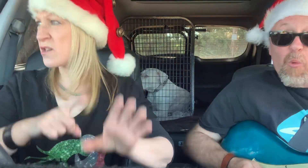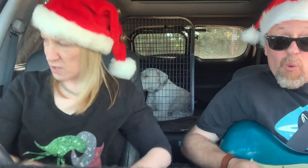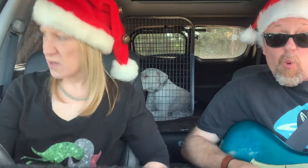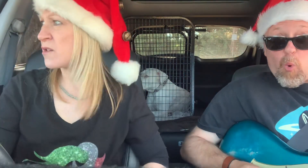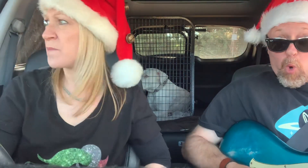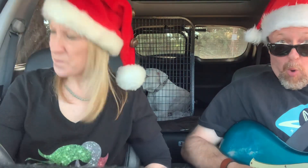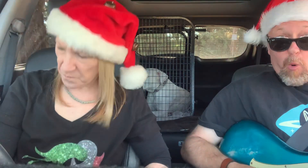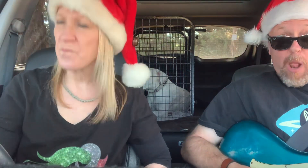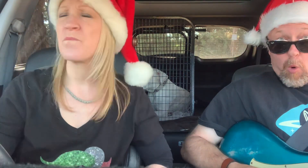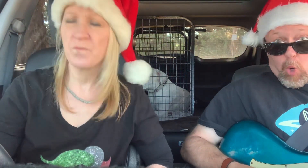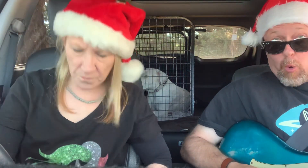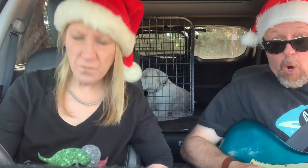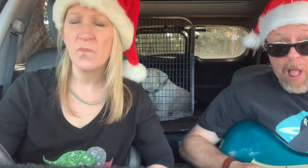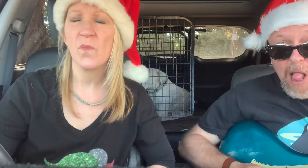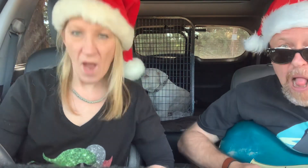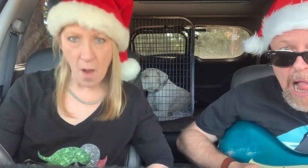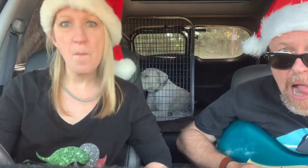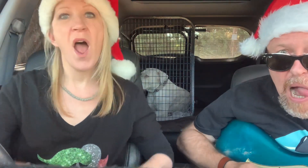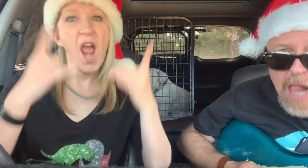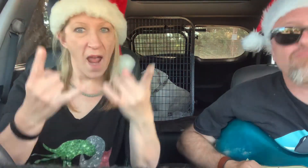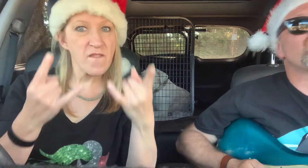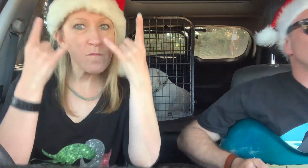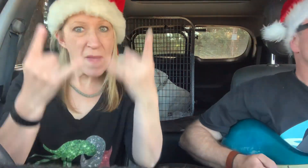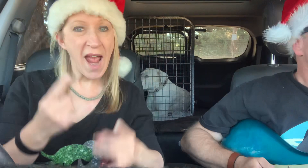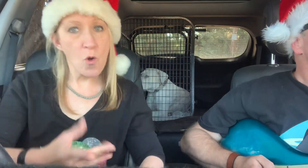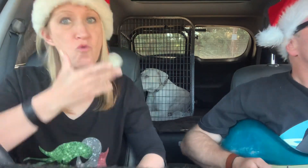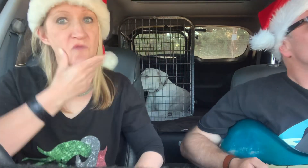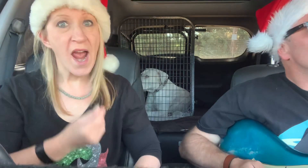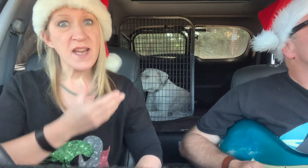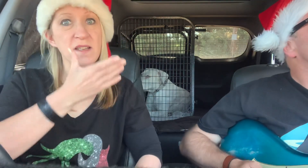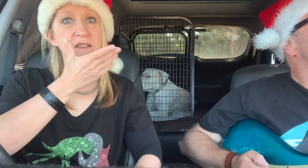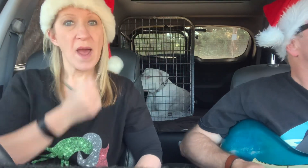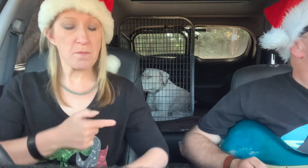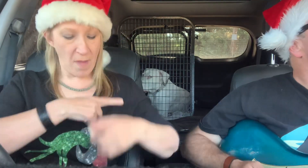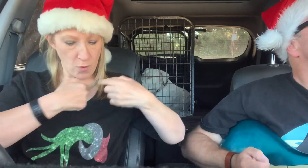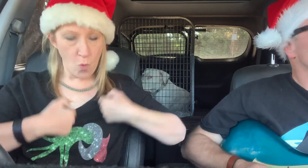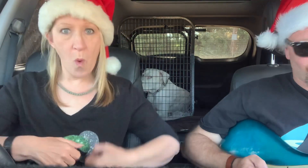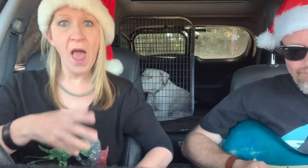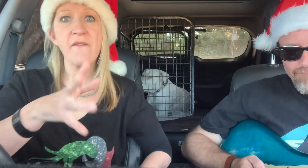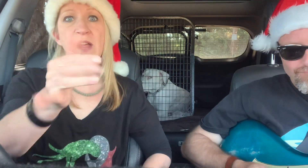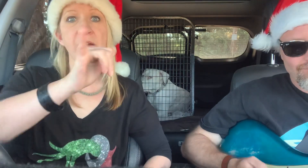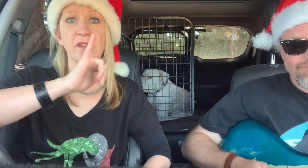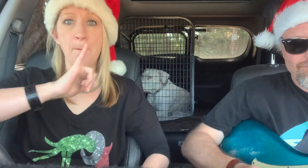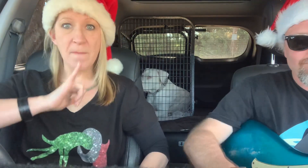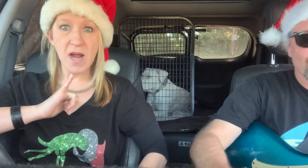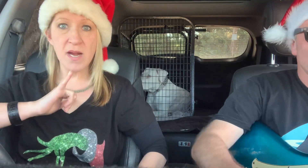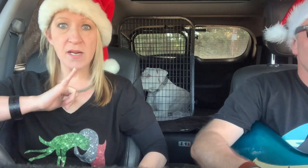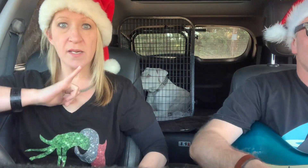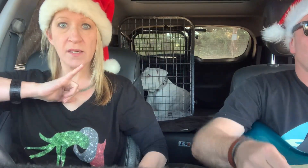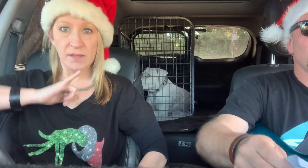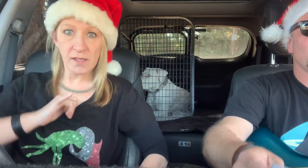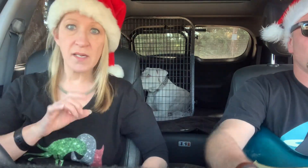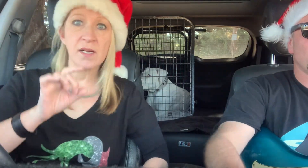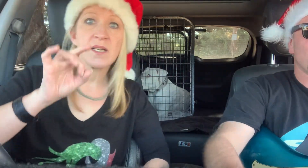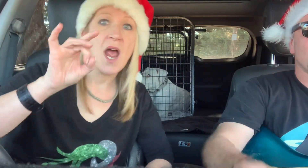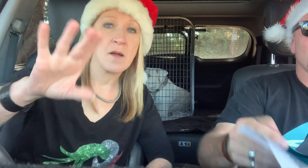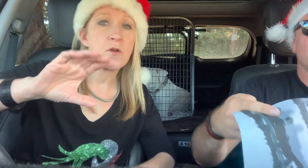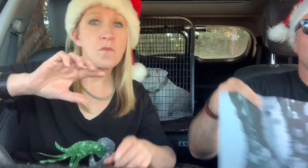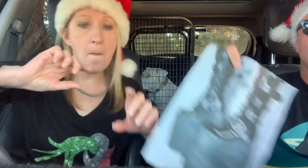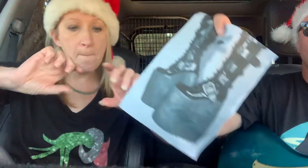my heavy metal grits, my true love gave to me Ten pairs of